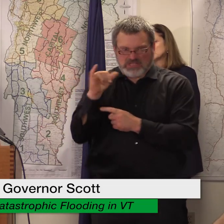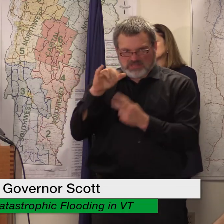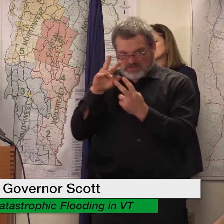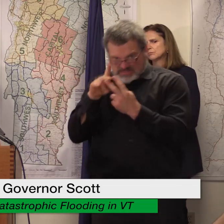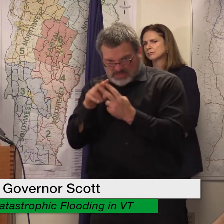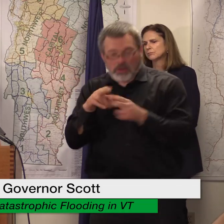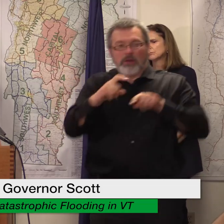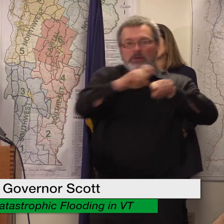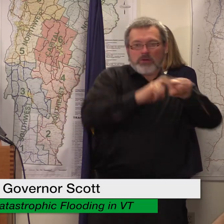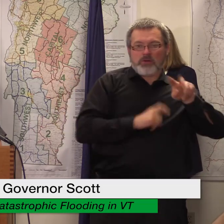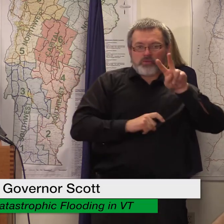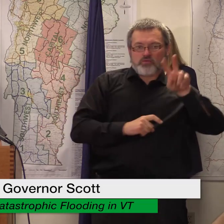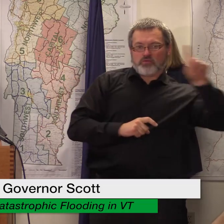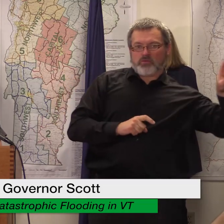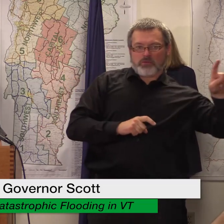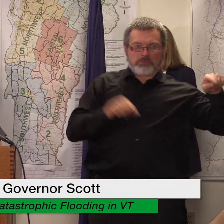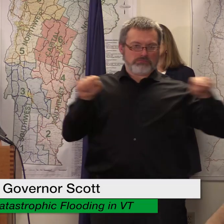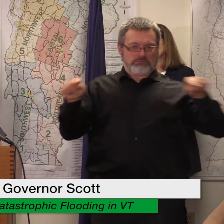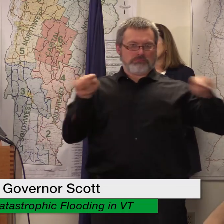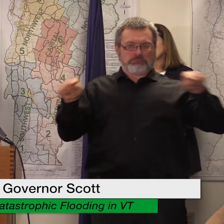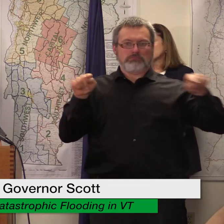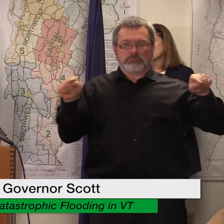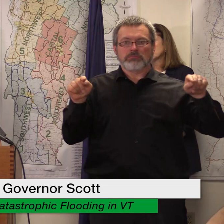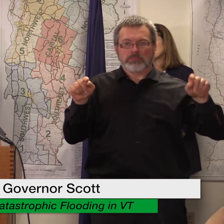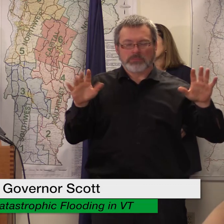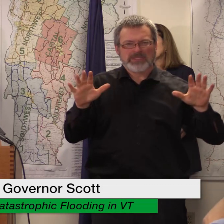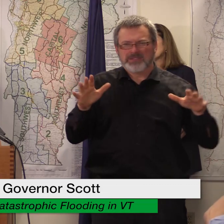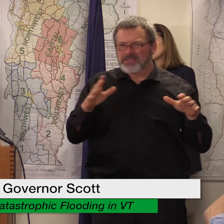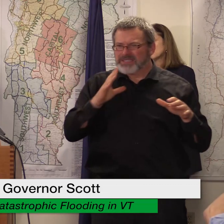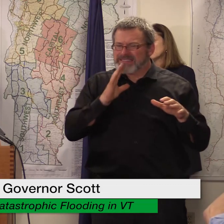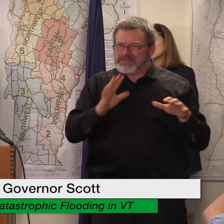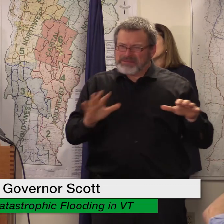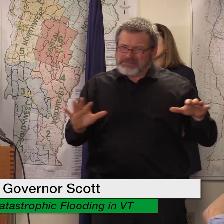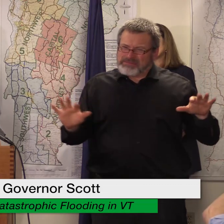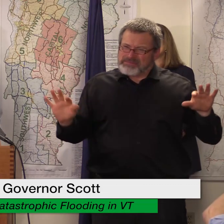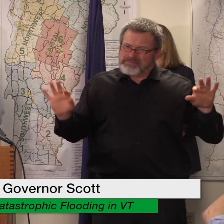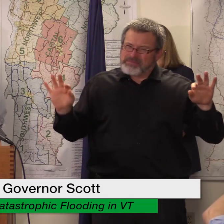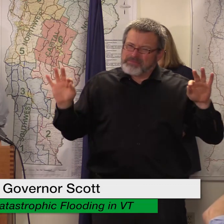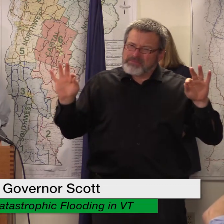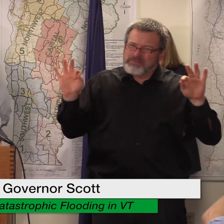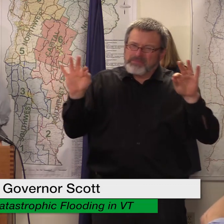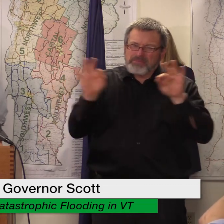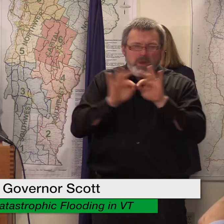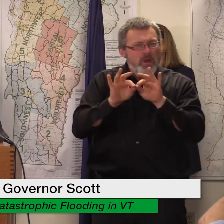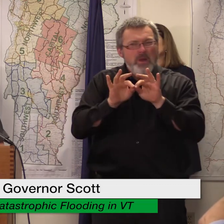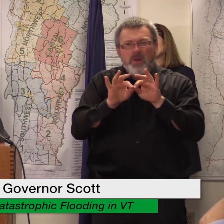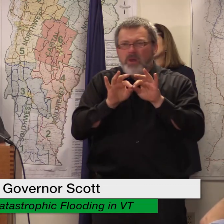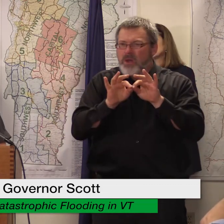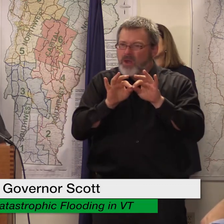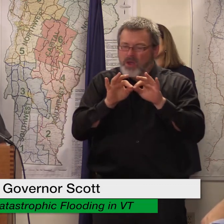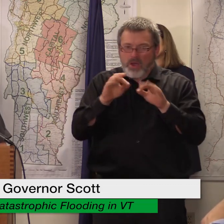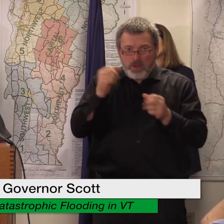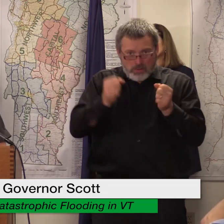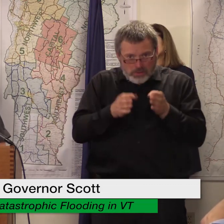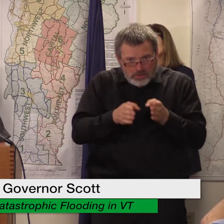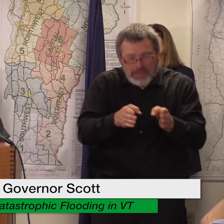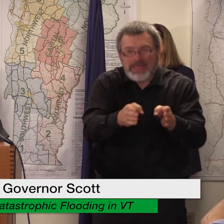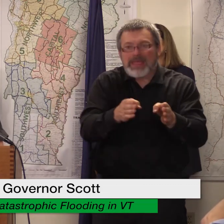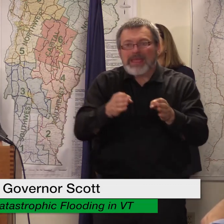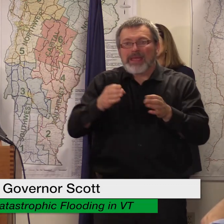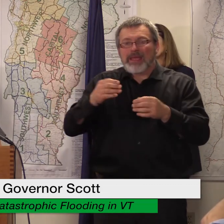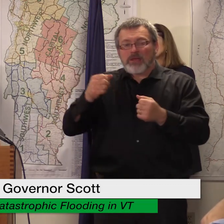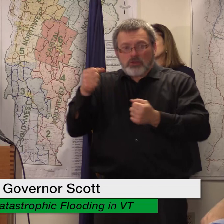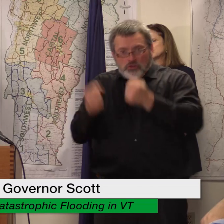every bit of the storm damage whether it's a car driveway a wet basement that you pumped out yourself